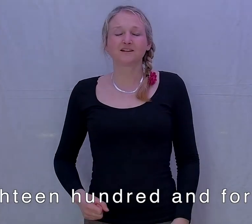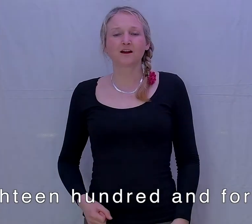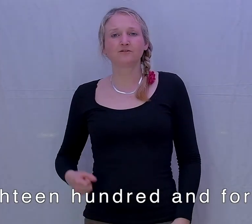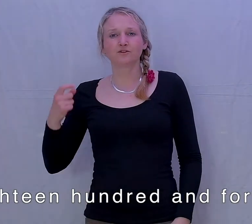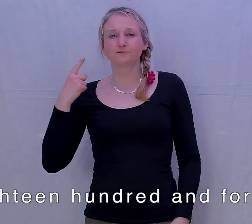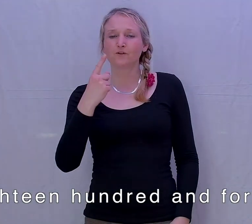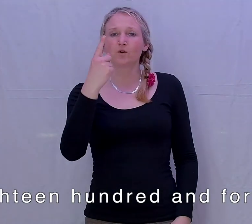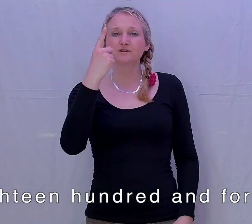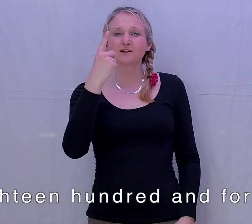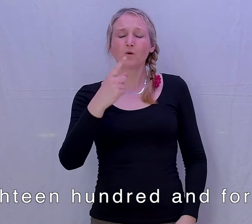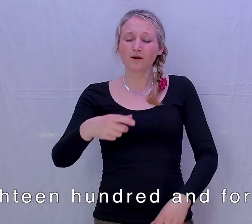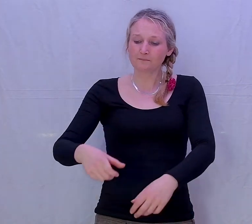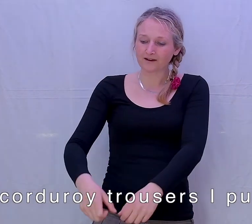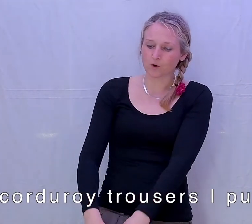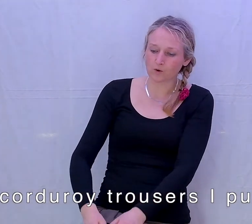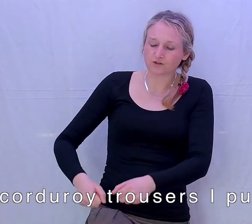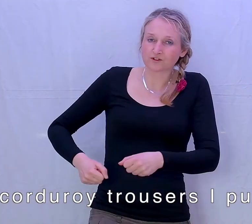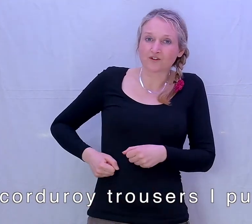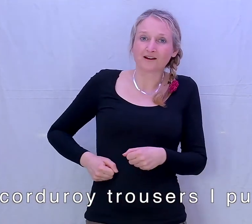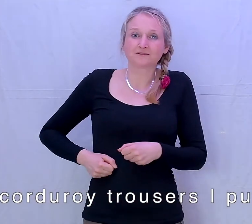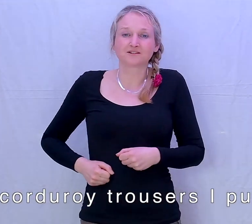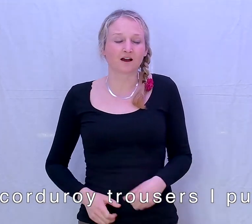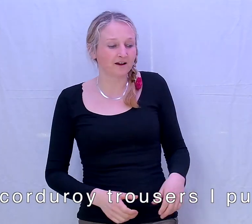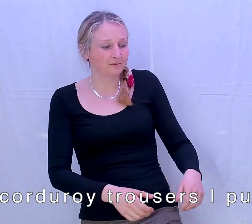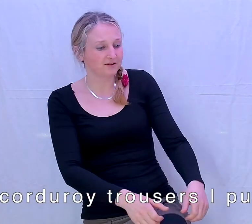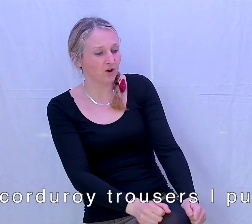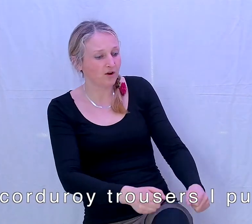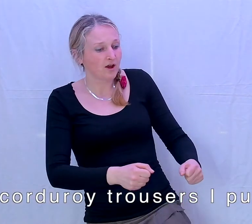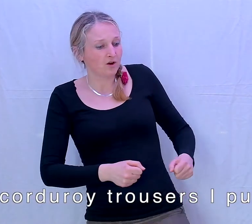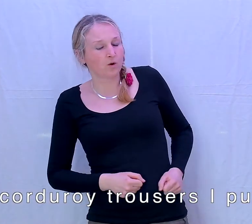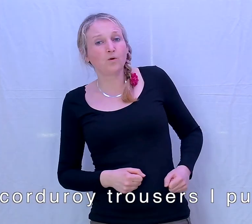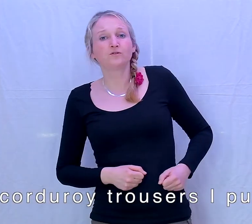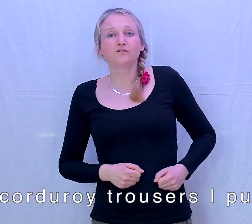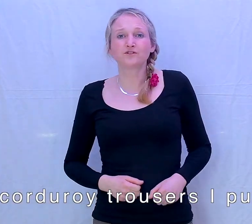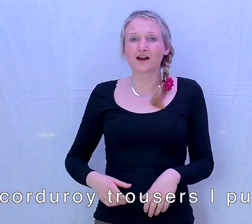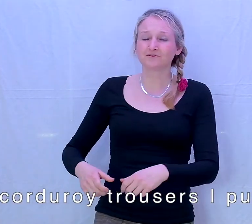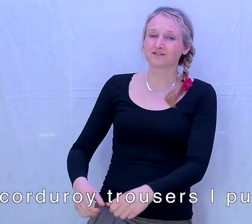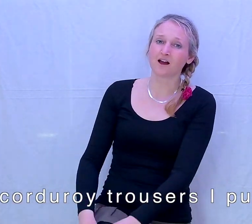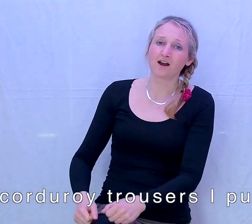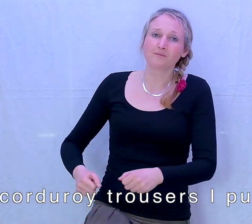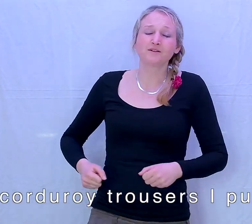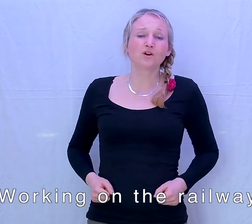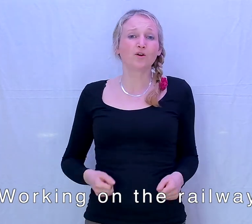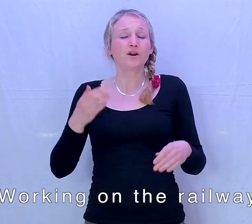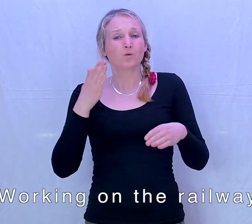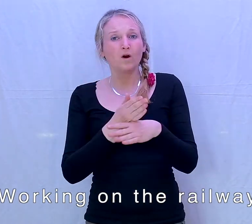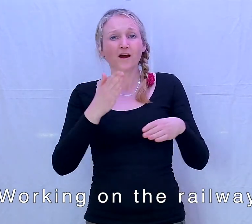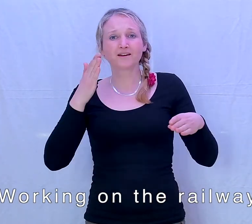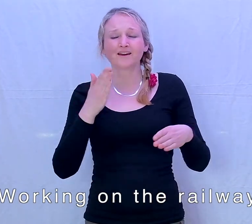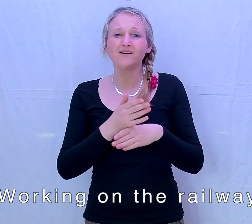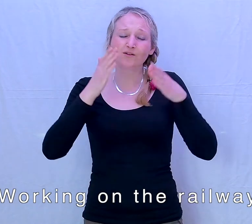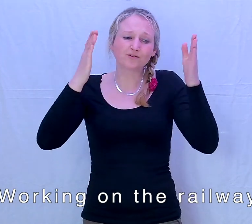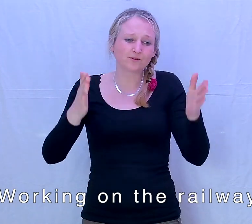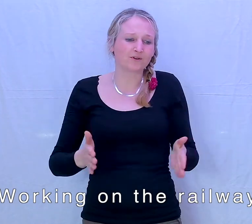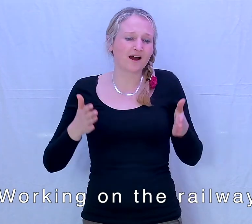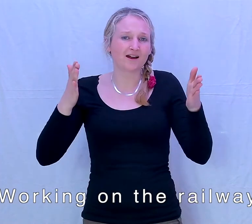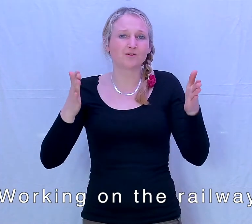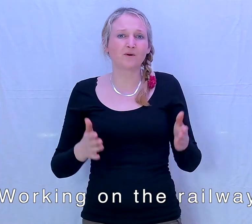In 1841, my cordwood trousers I put on, cordwood trousers I put on, working on the railway.